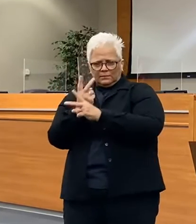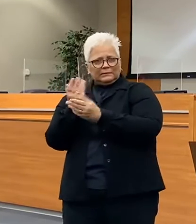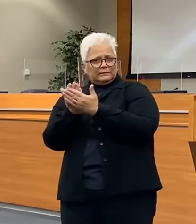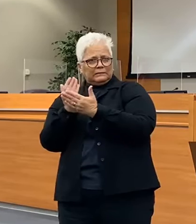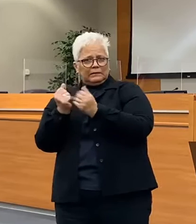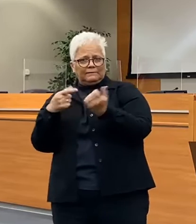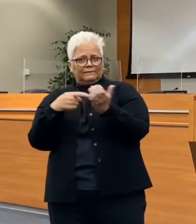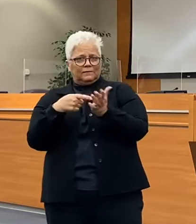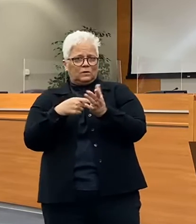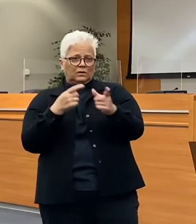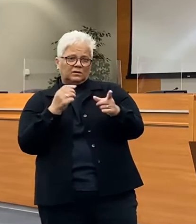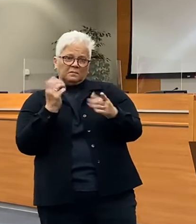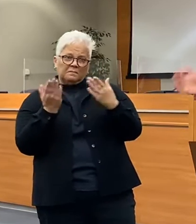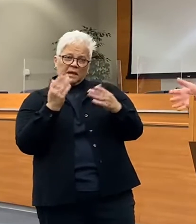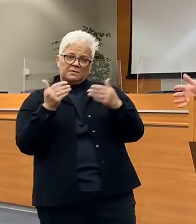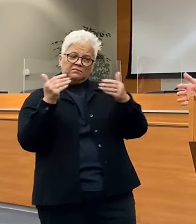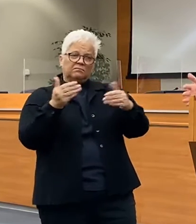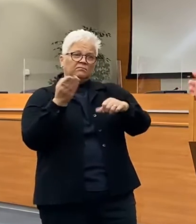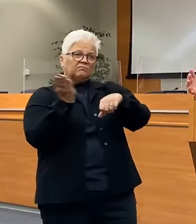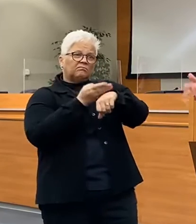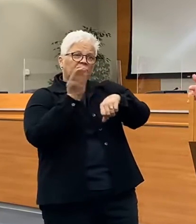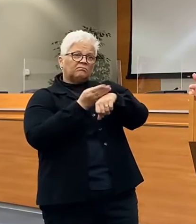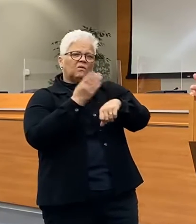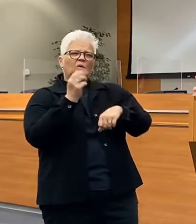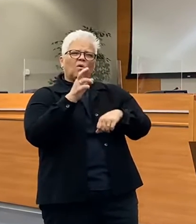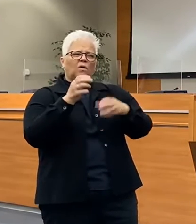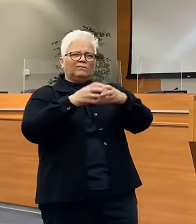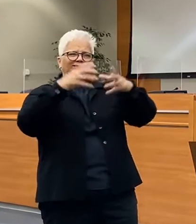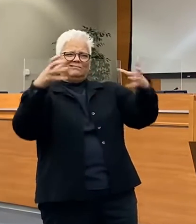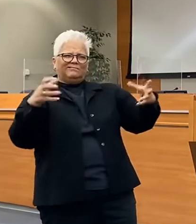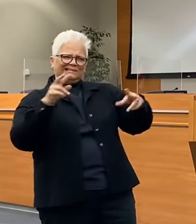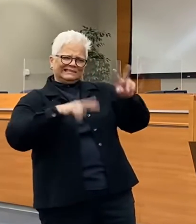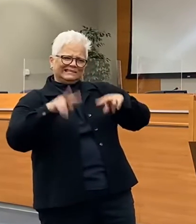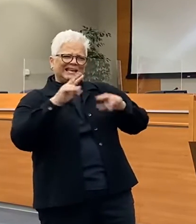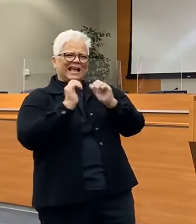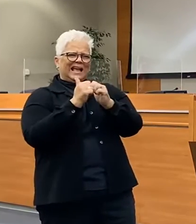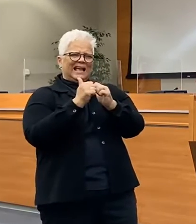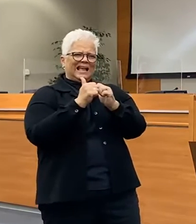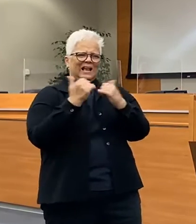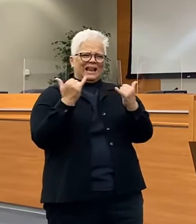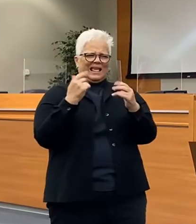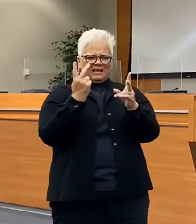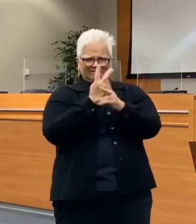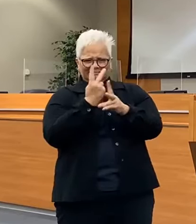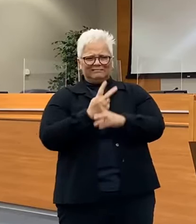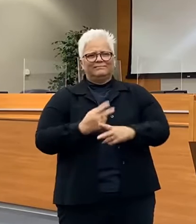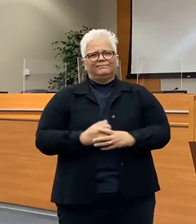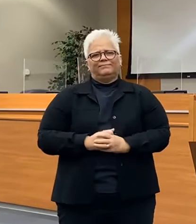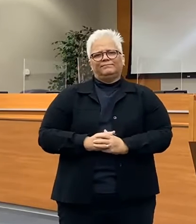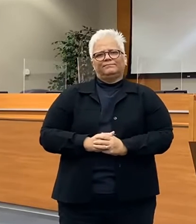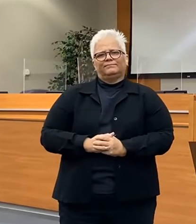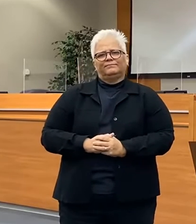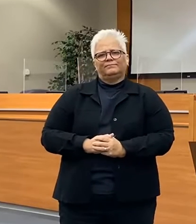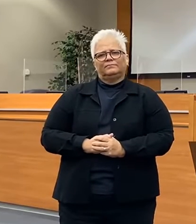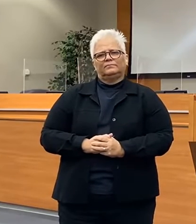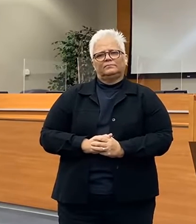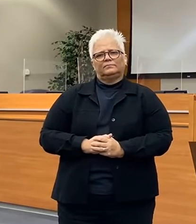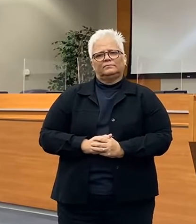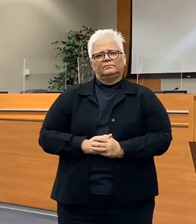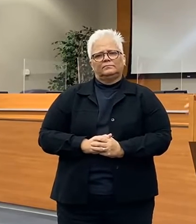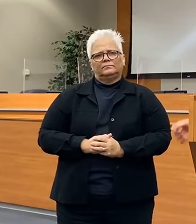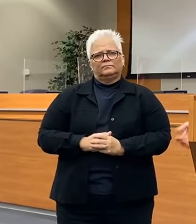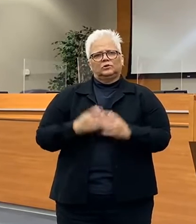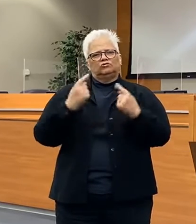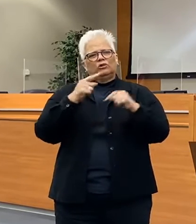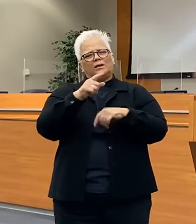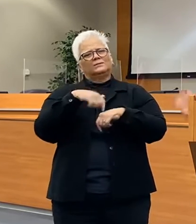facility that's there and then expanding it to have a really user-friendly adoption center.